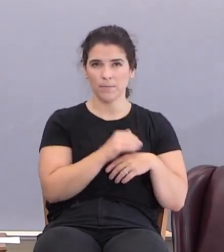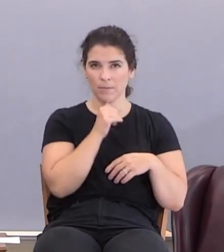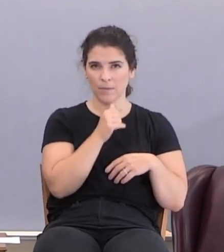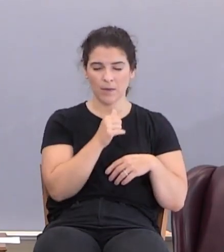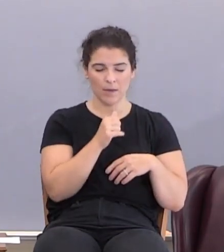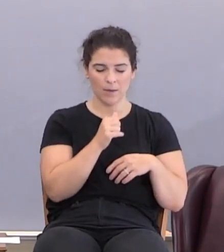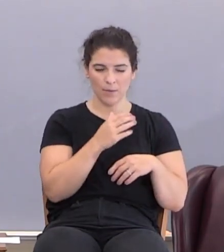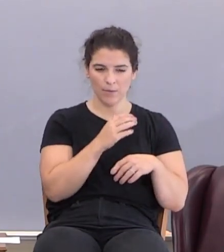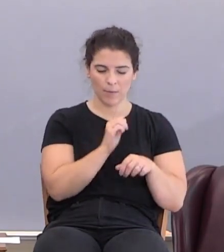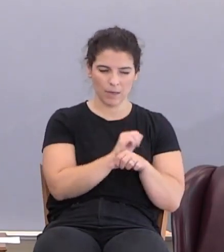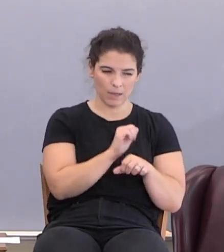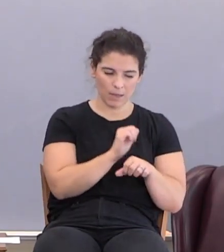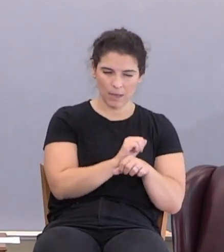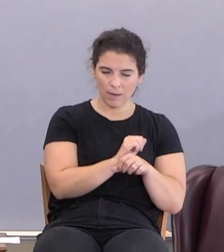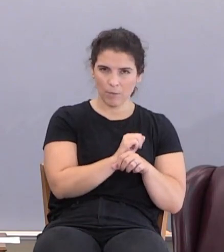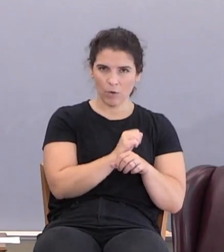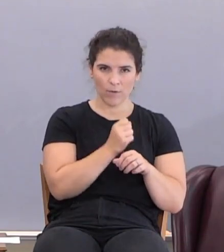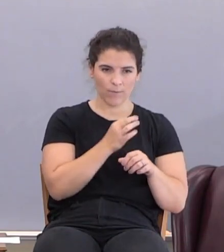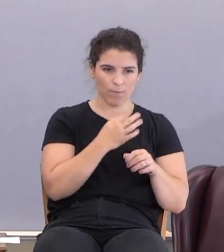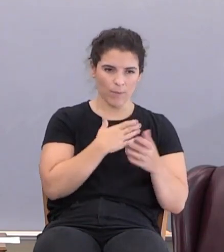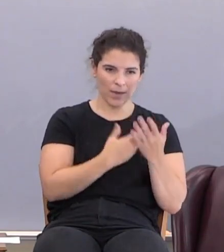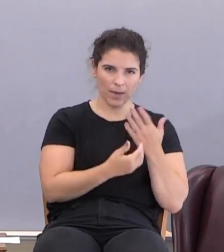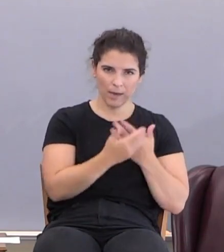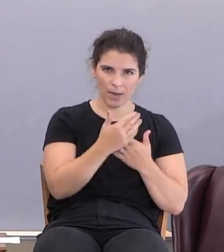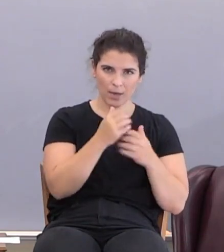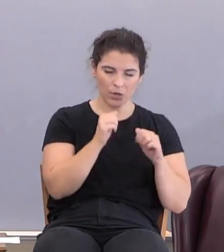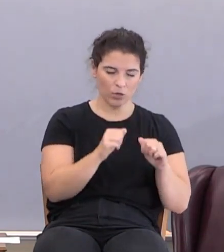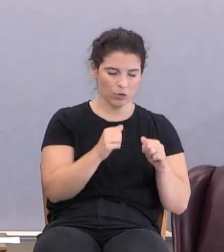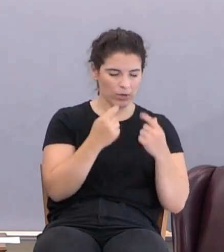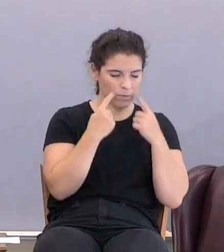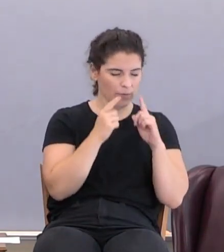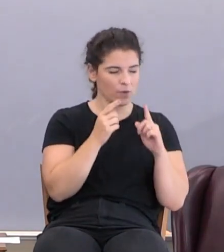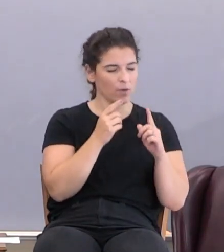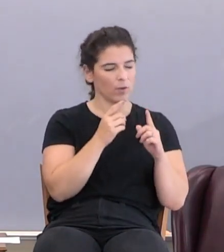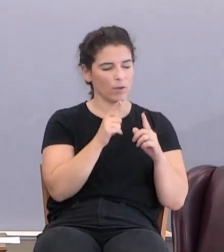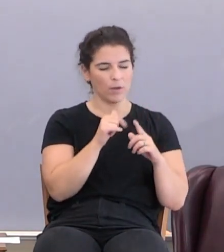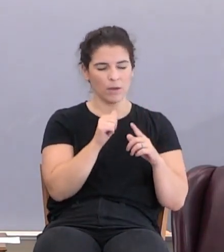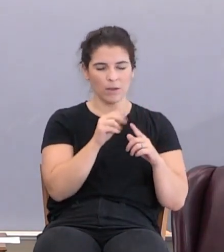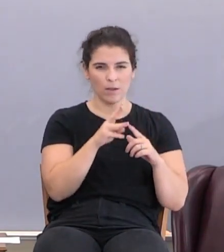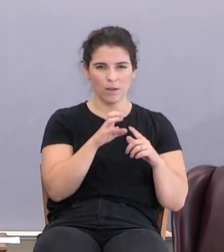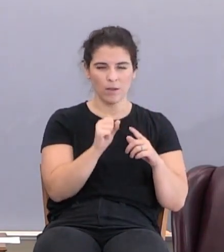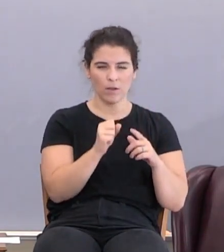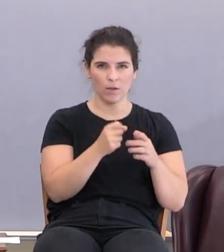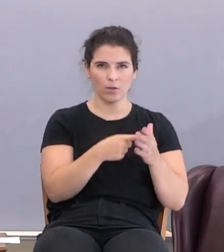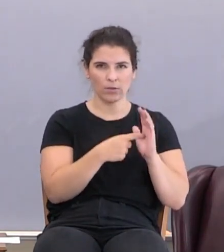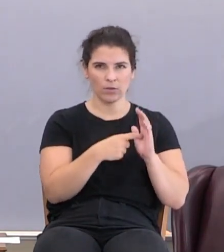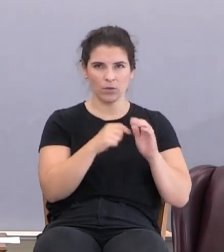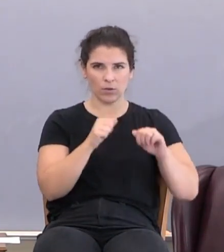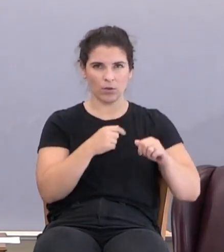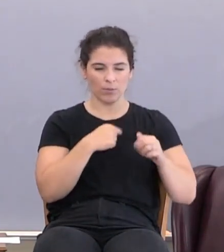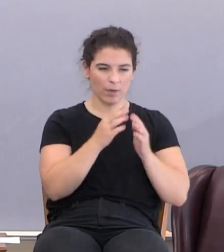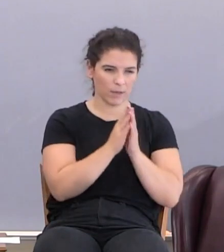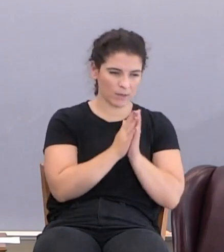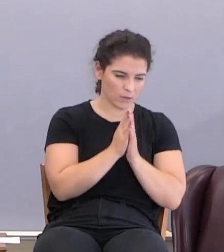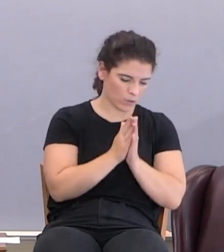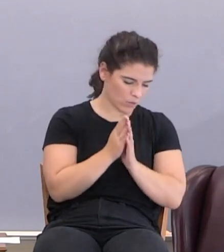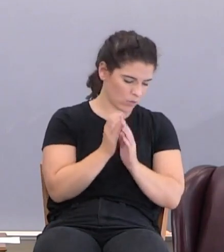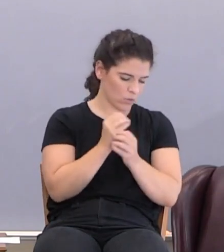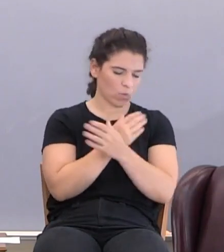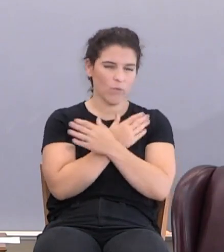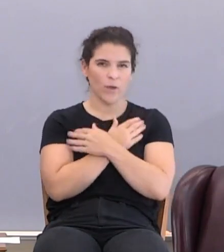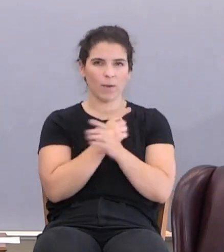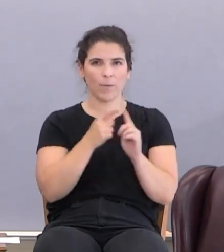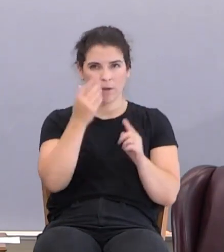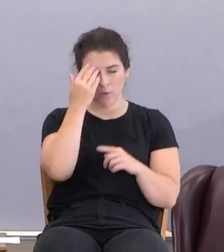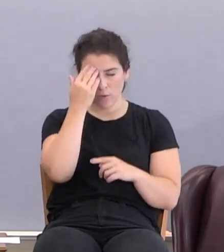not the labor of my hands could fulfill thy laws' demands. Could my zeal no respite? No. Could my